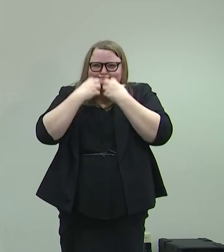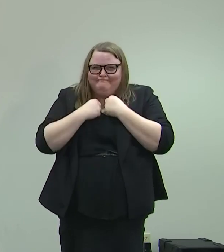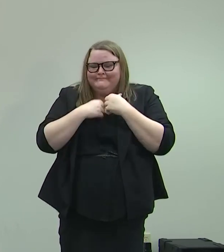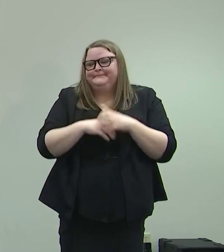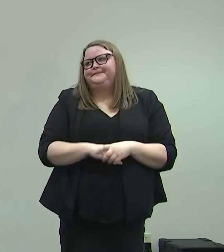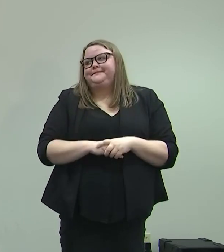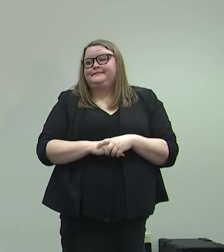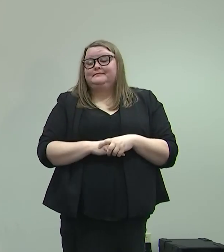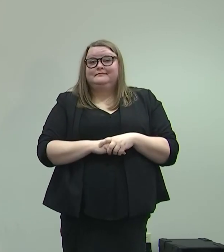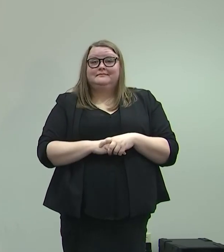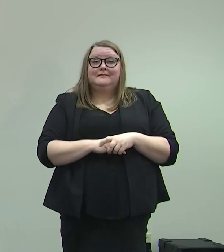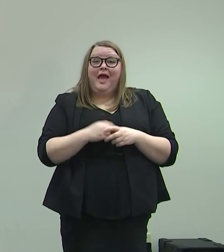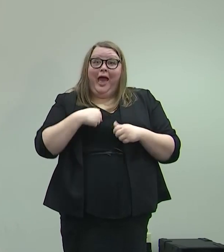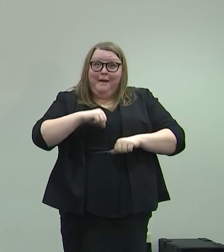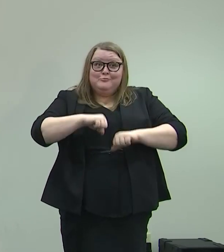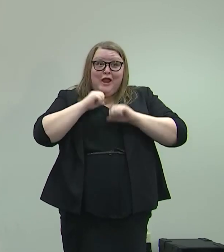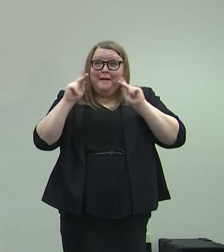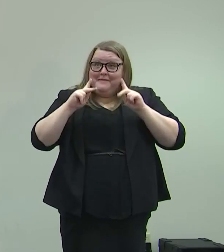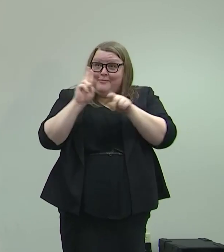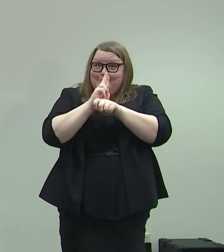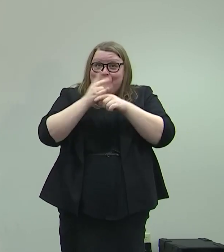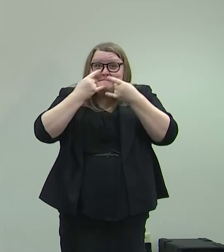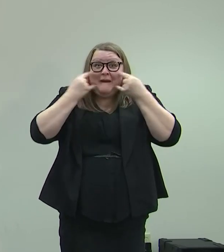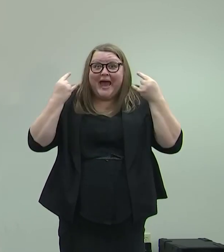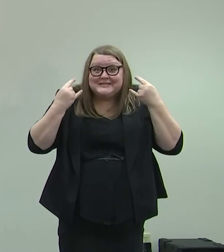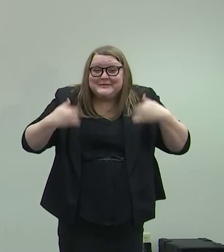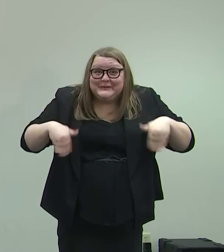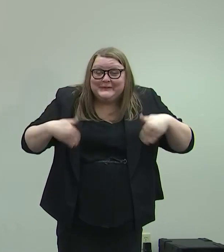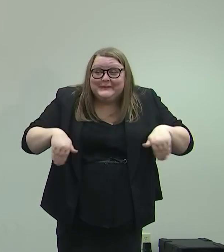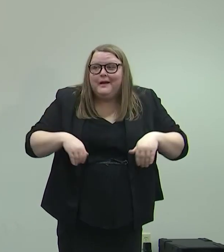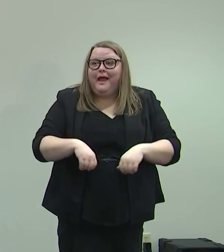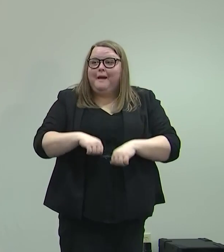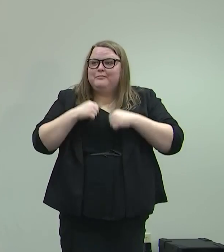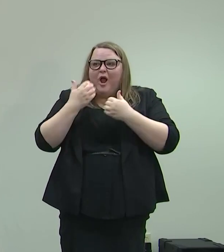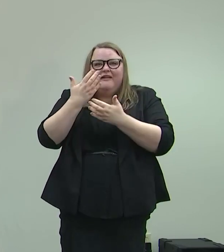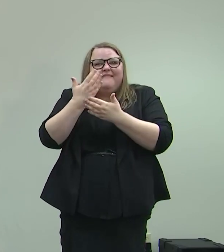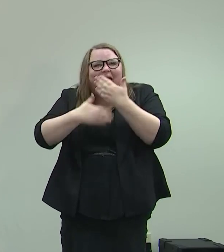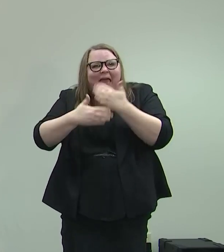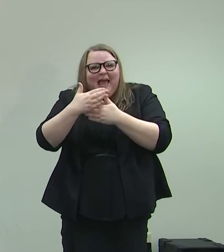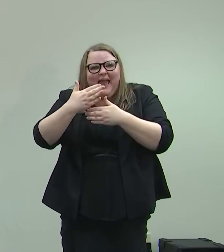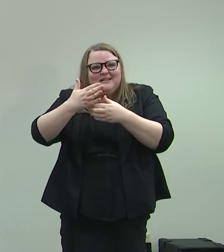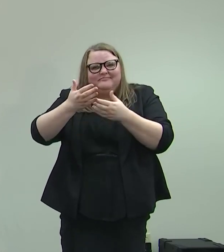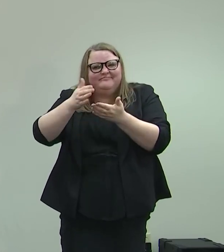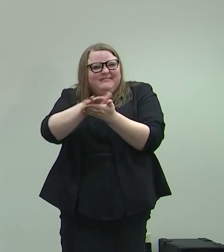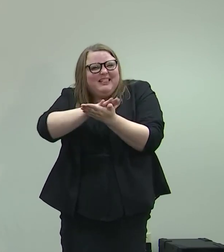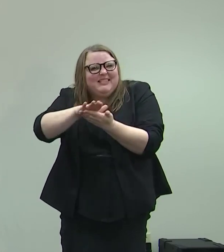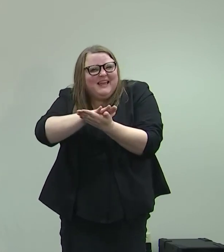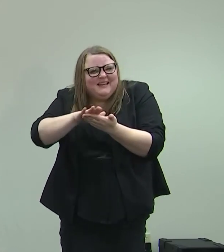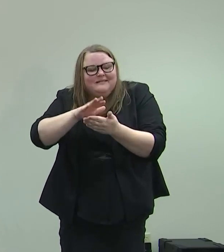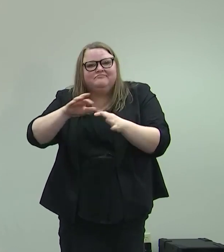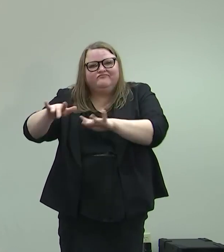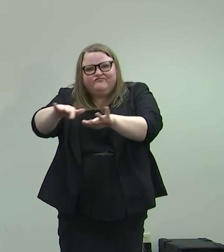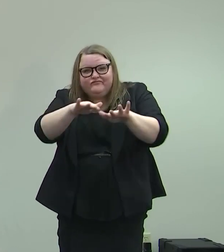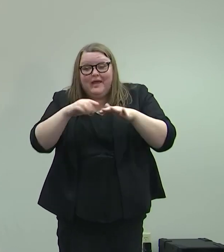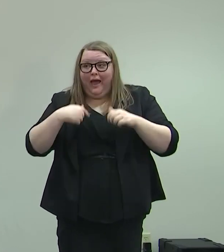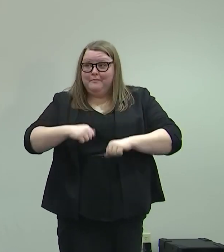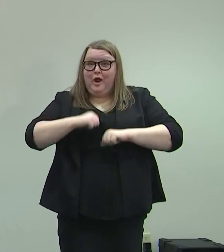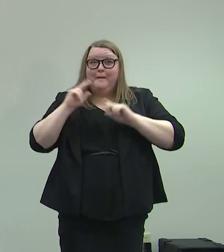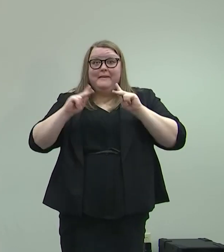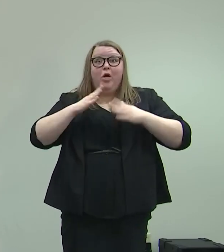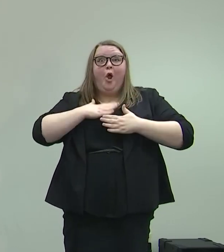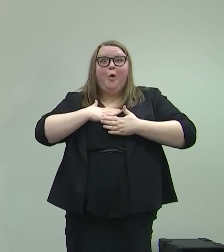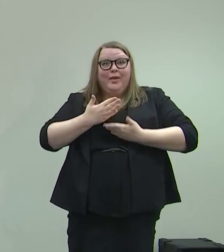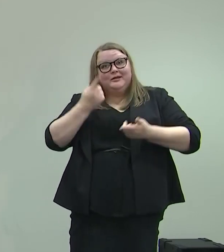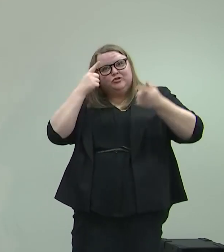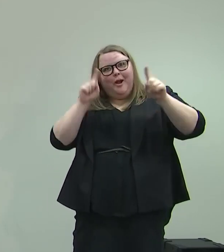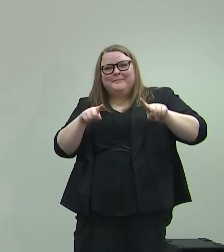I'm proud that people are wearing masks. I'm proud of the hand sanitation. I'm proud that people are willing to compromise and